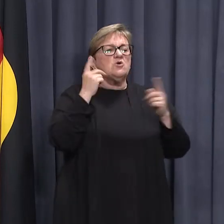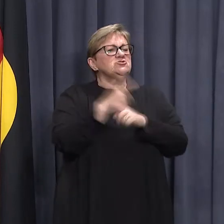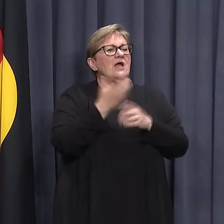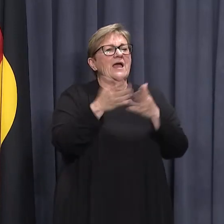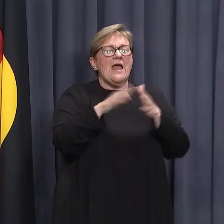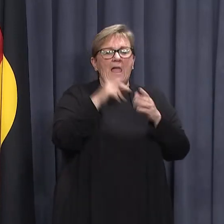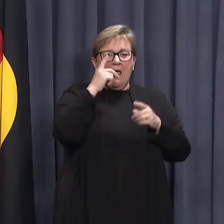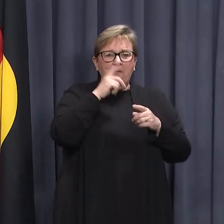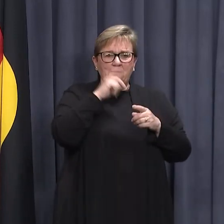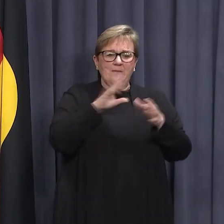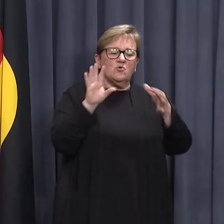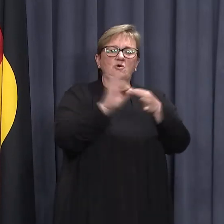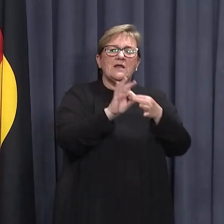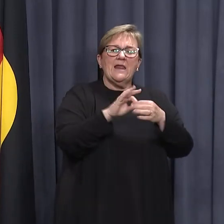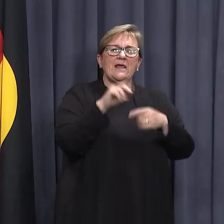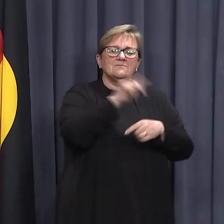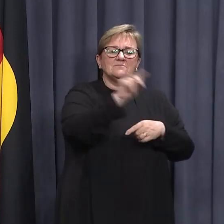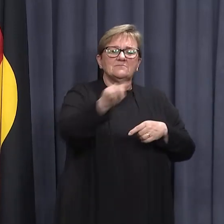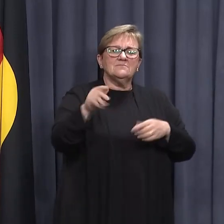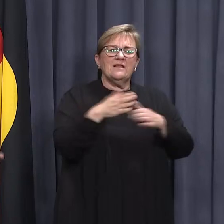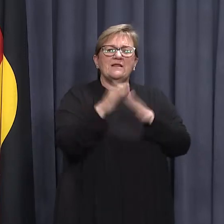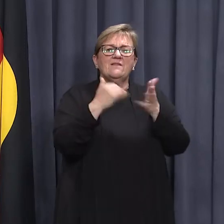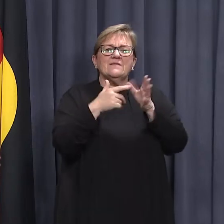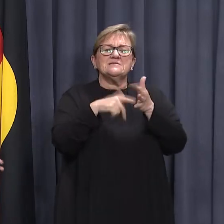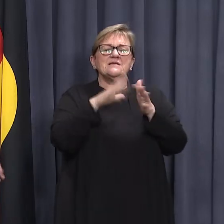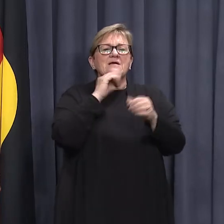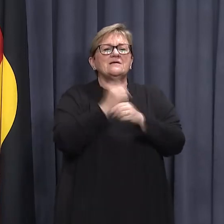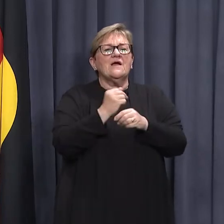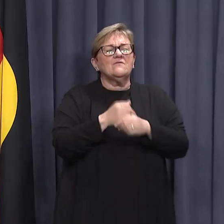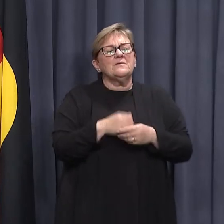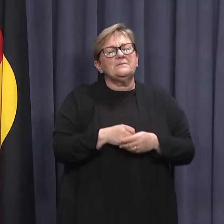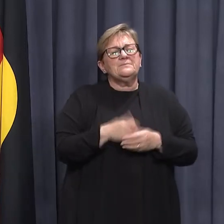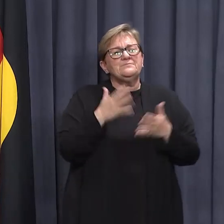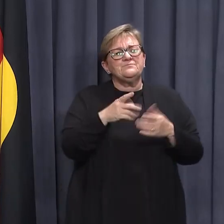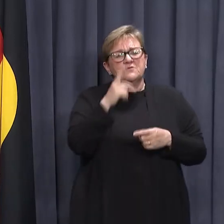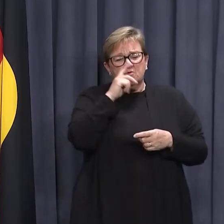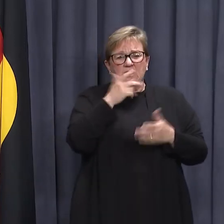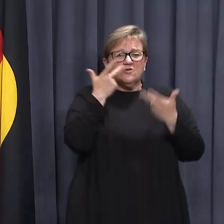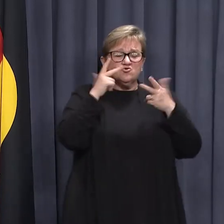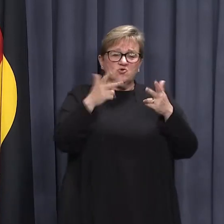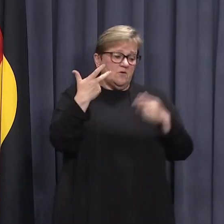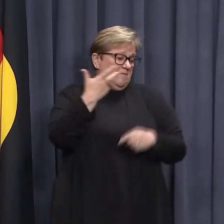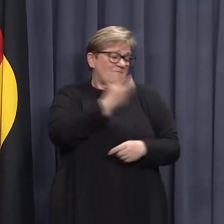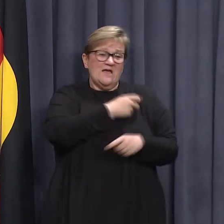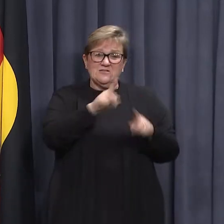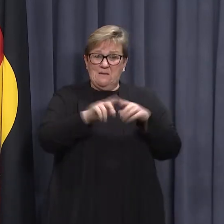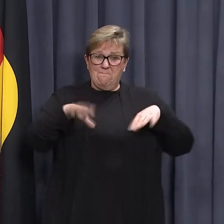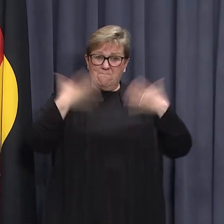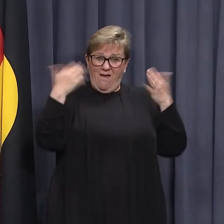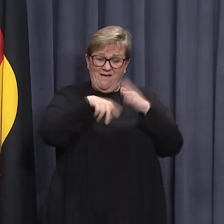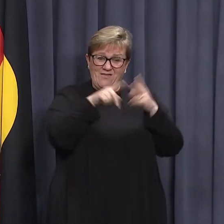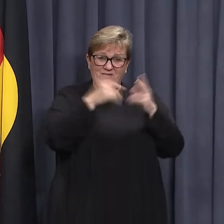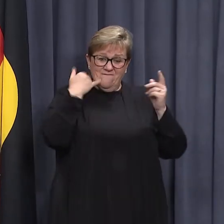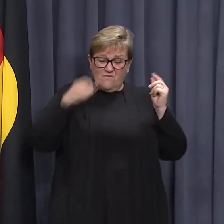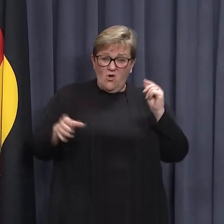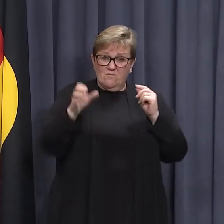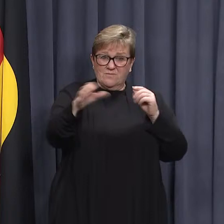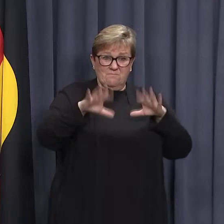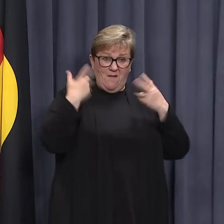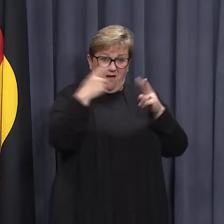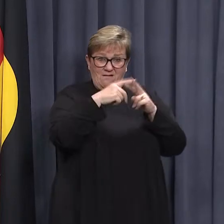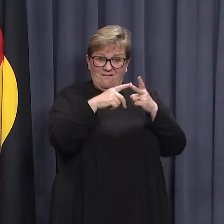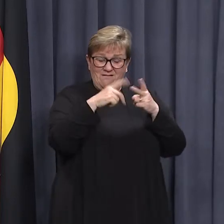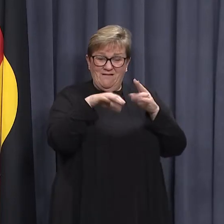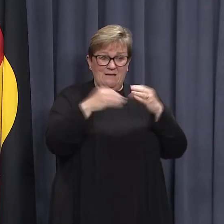the way that people connect across services through the state government. It allows you to show your proof of vaccination, check in with SafeWA